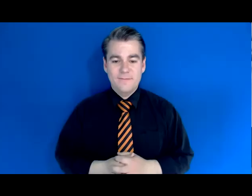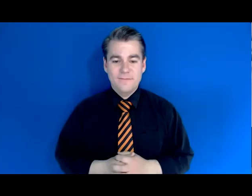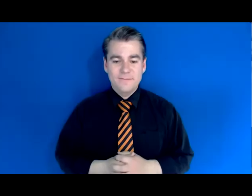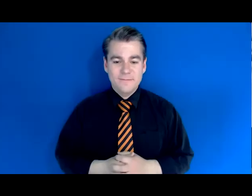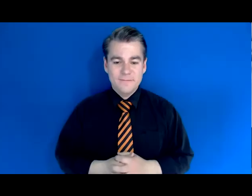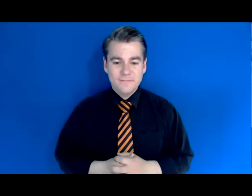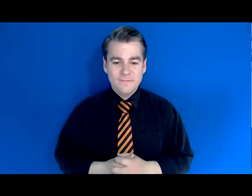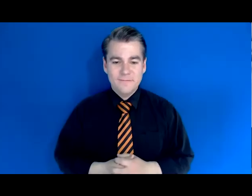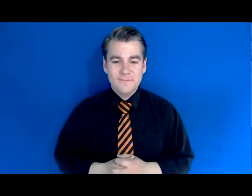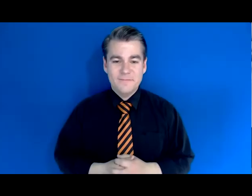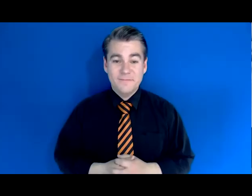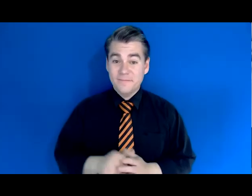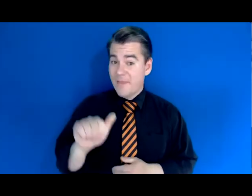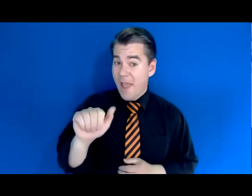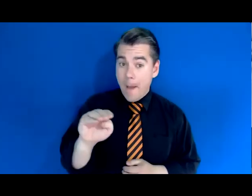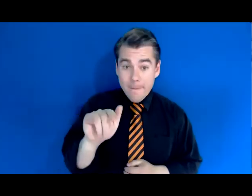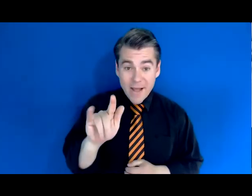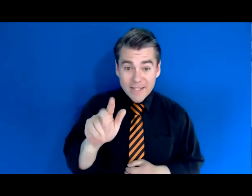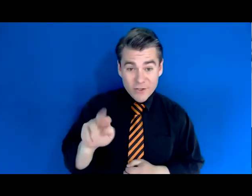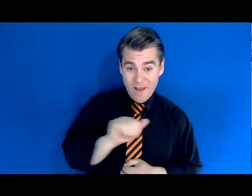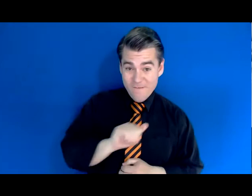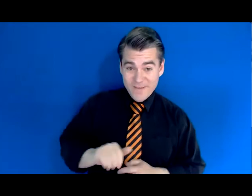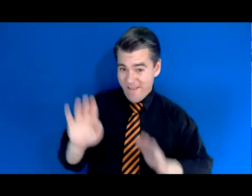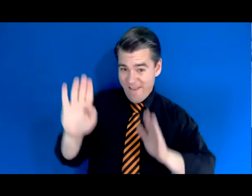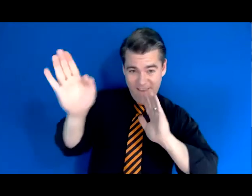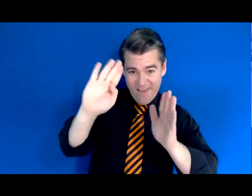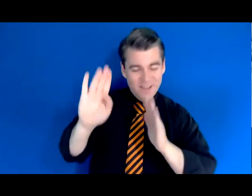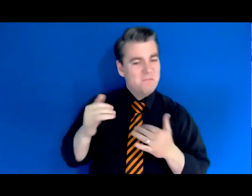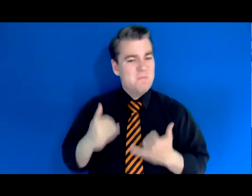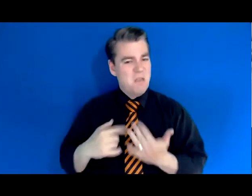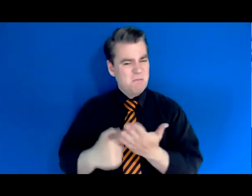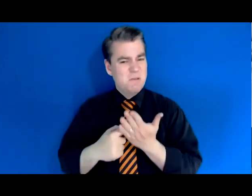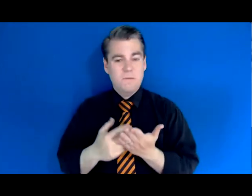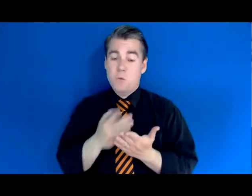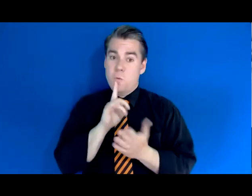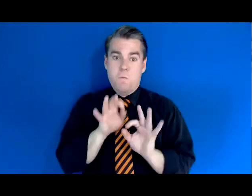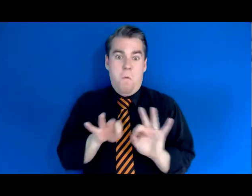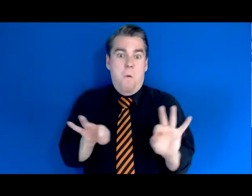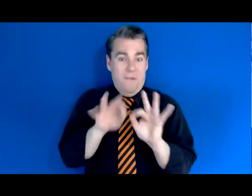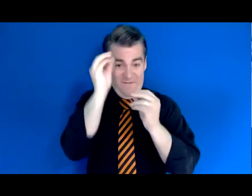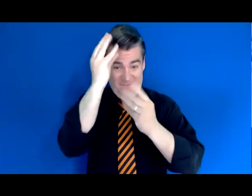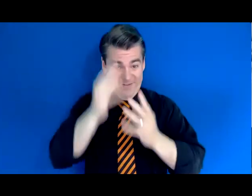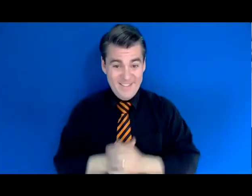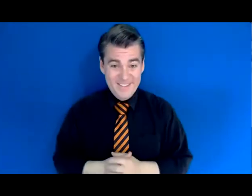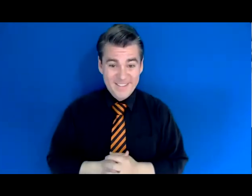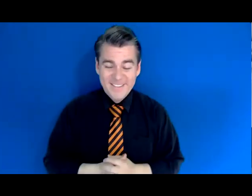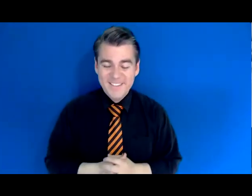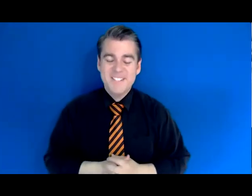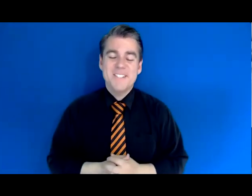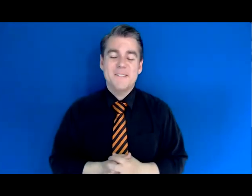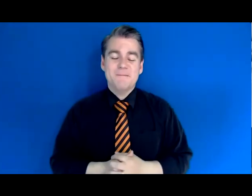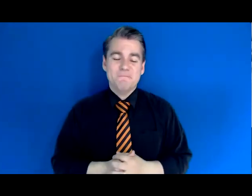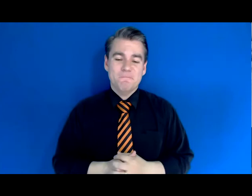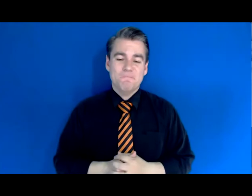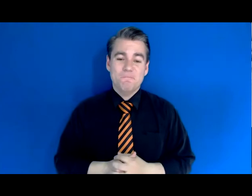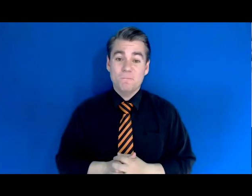Hi Ambassador, let's go over some super important information. So make